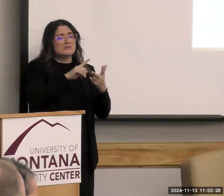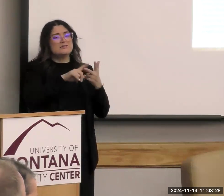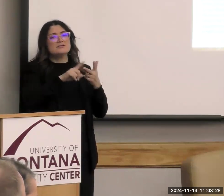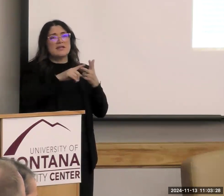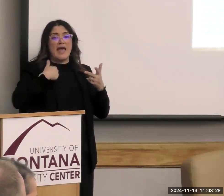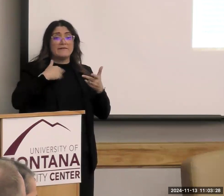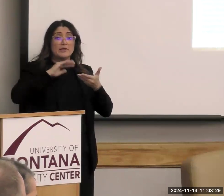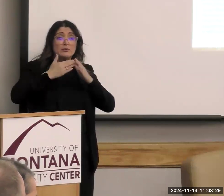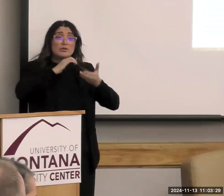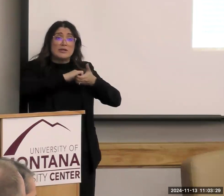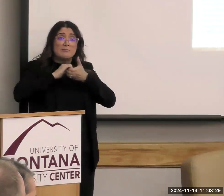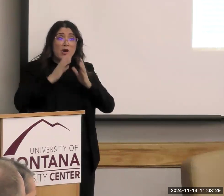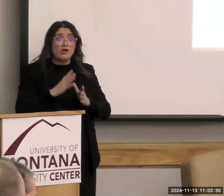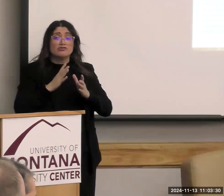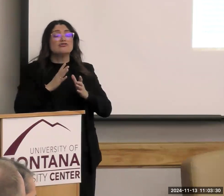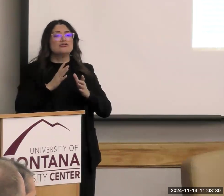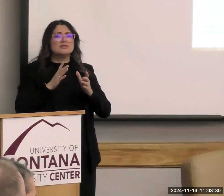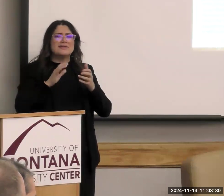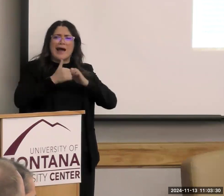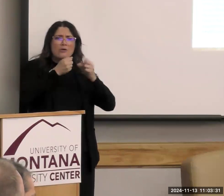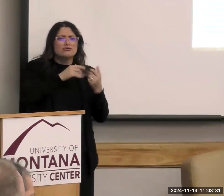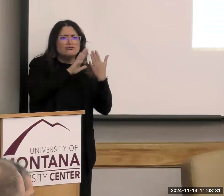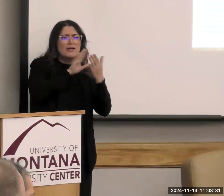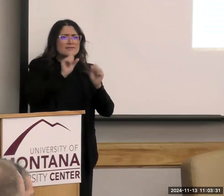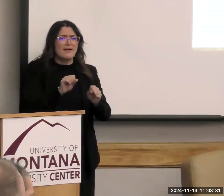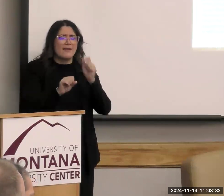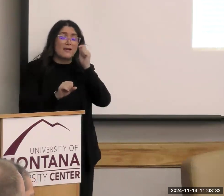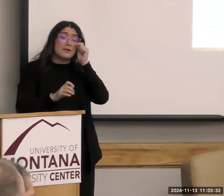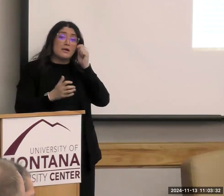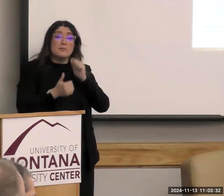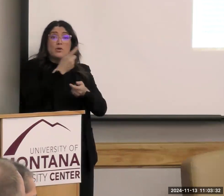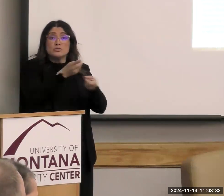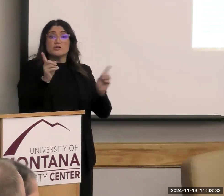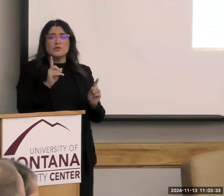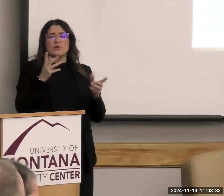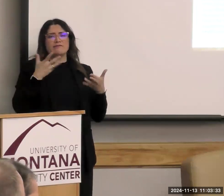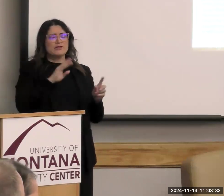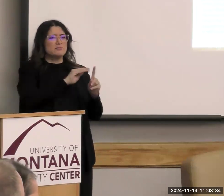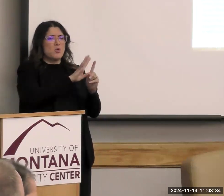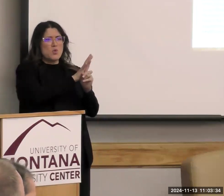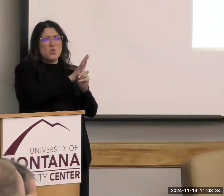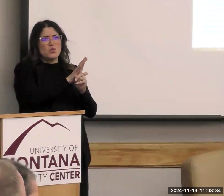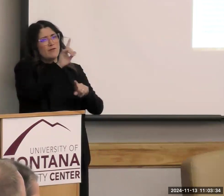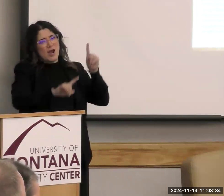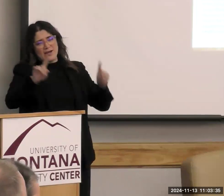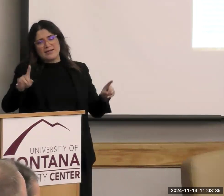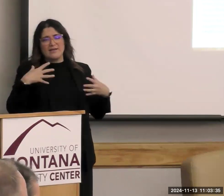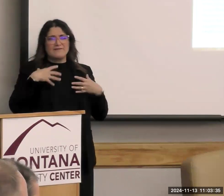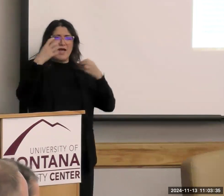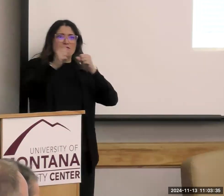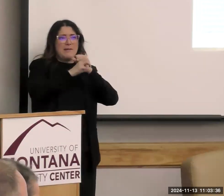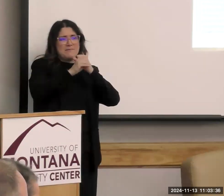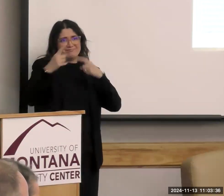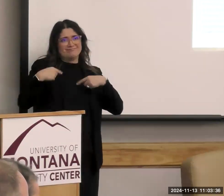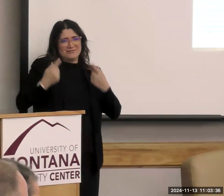figure out how can we address this. Most of you will have been exposed to a variety of public health campaigns over your lifetime.